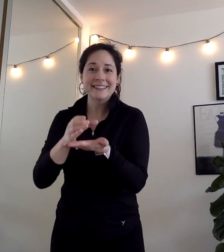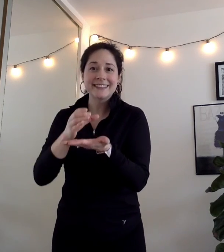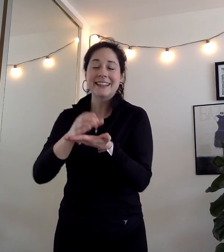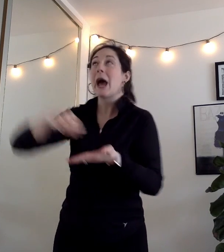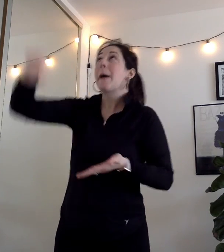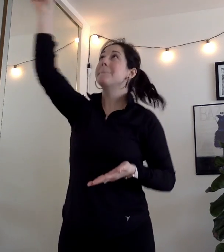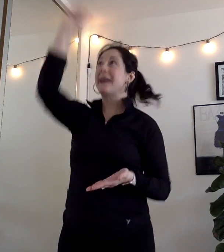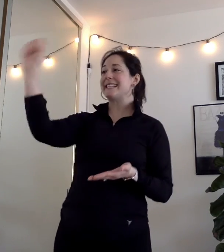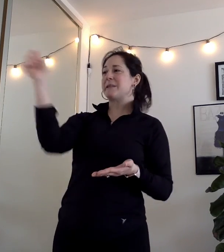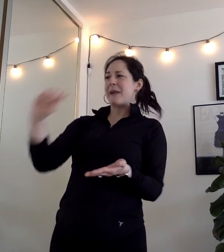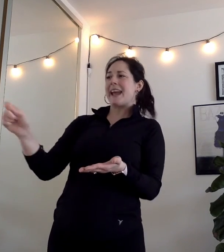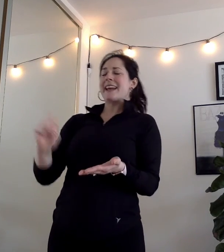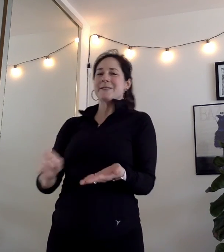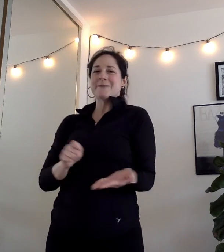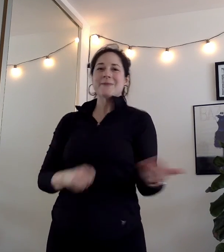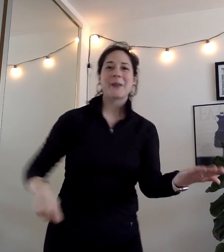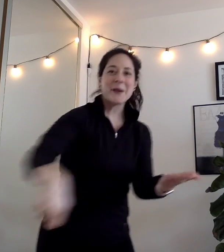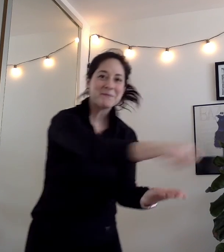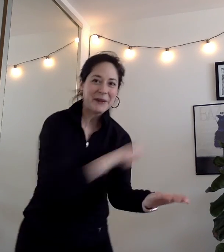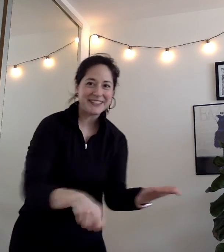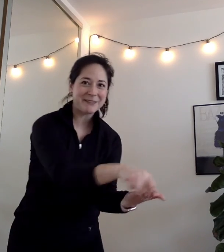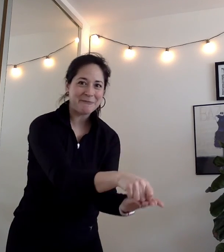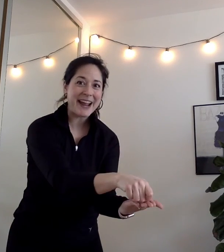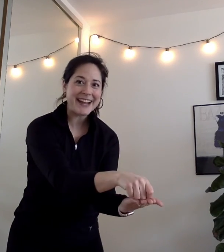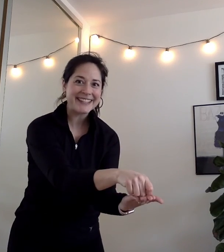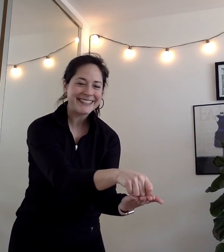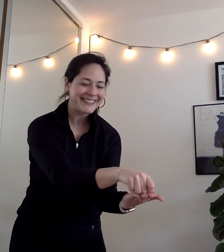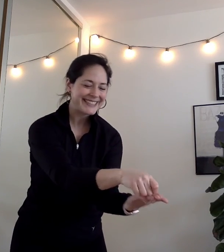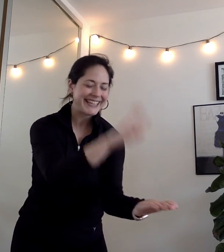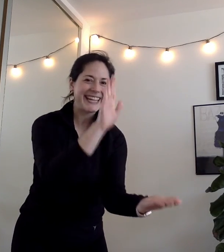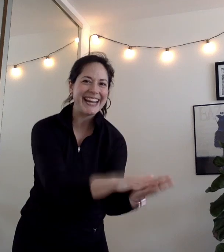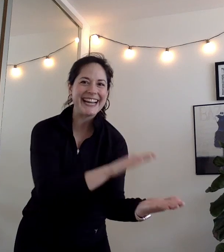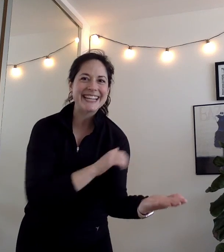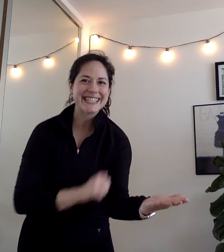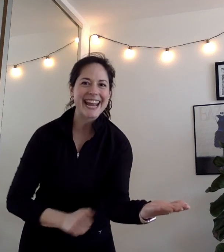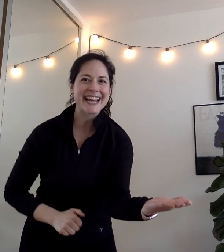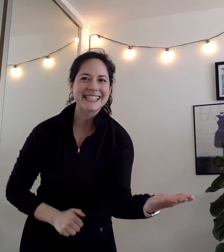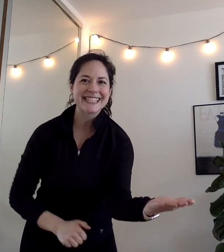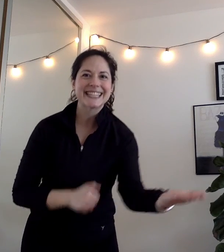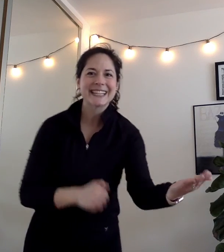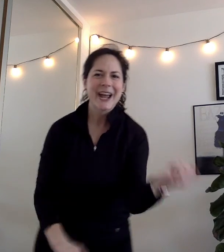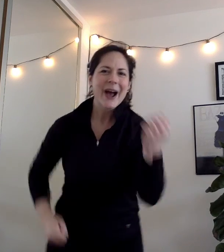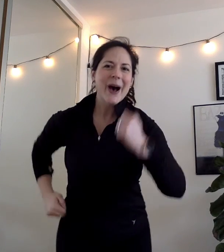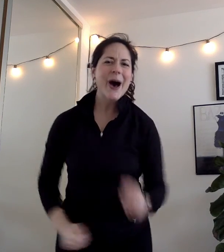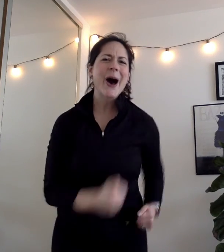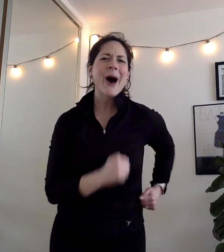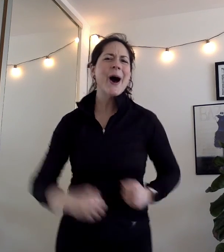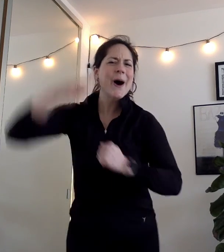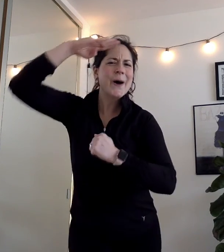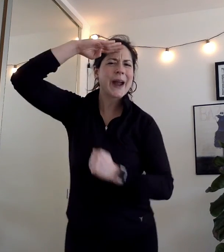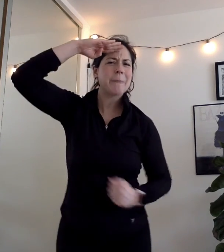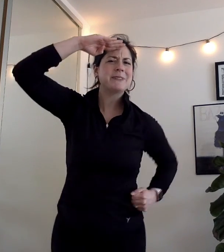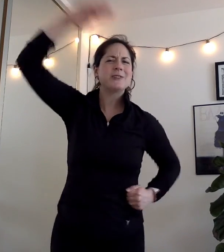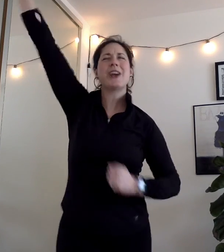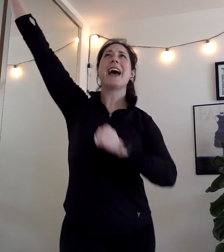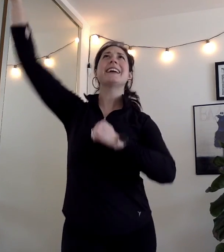painting man pizza man in his hands Oh Captain Jack